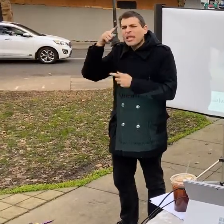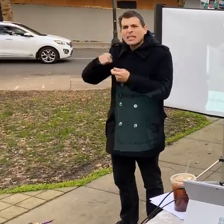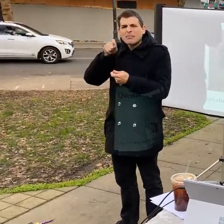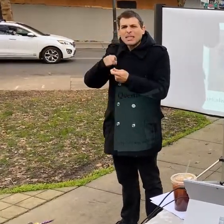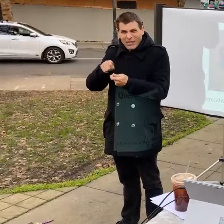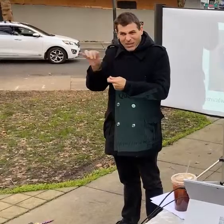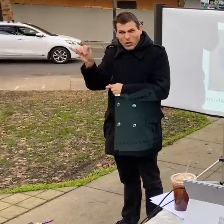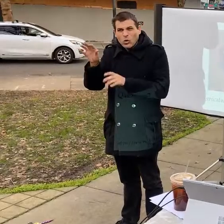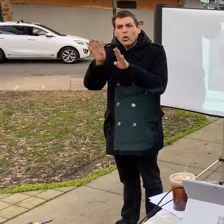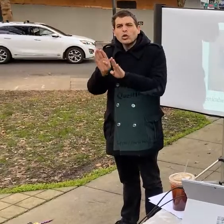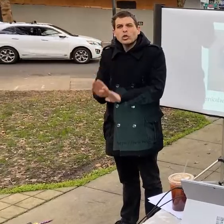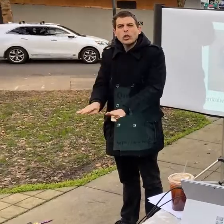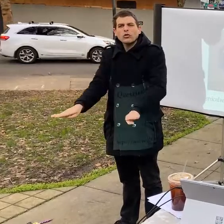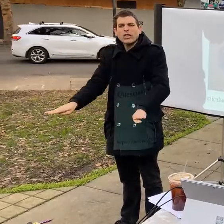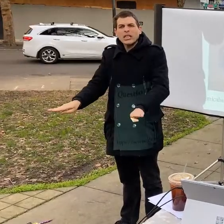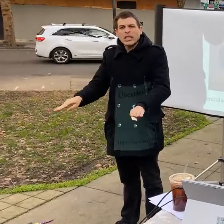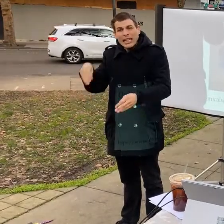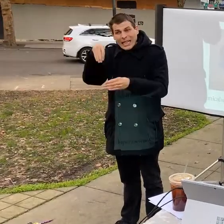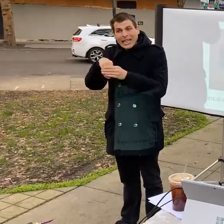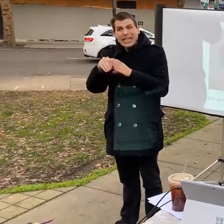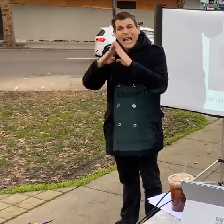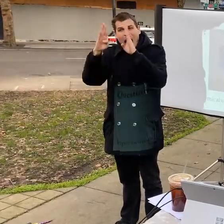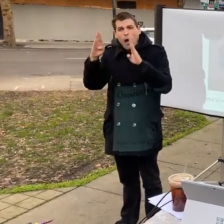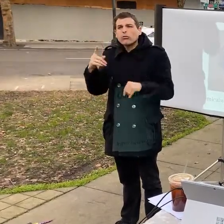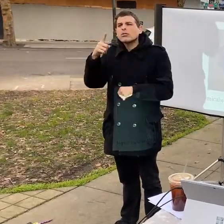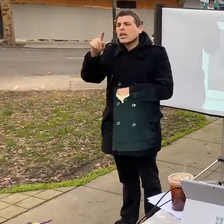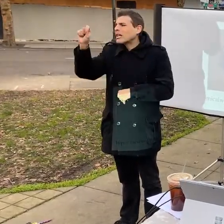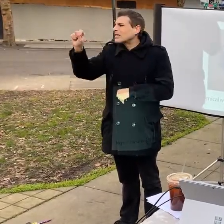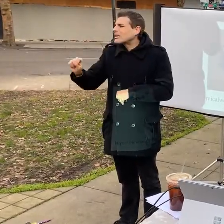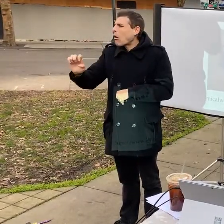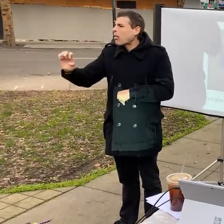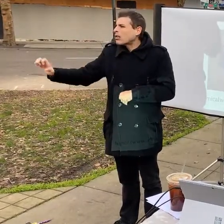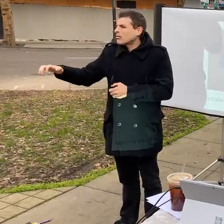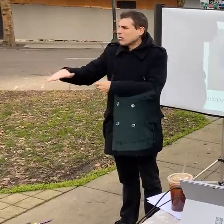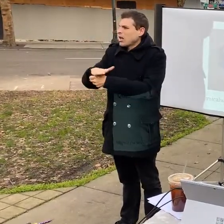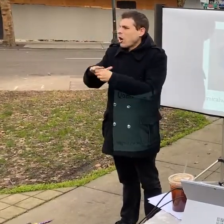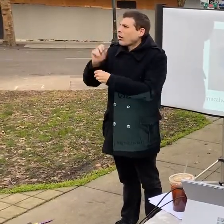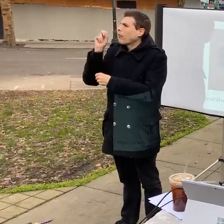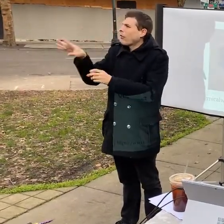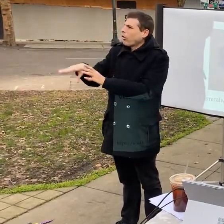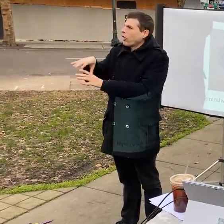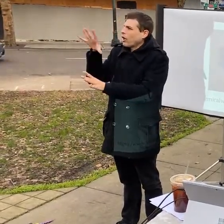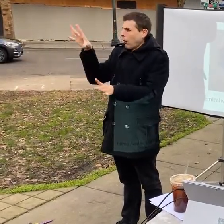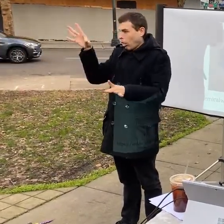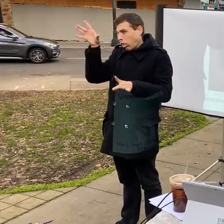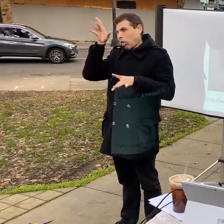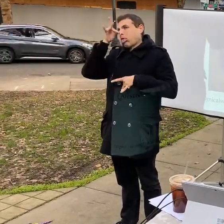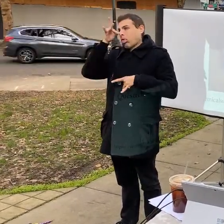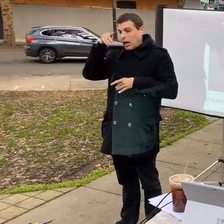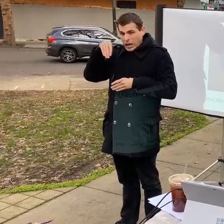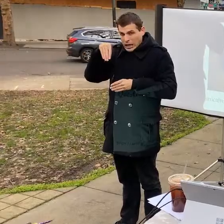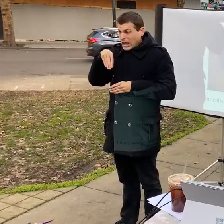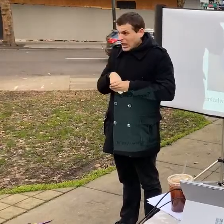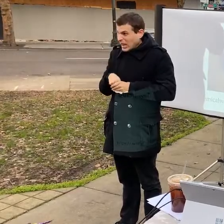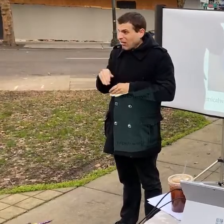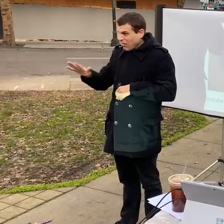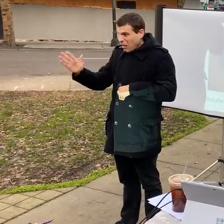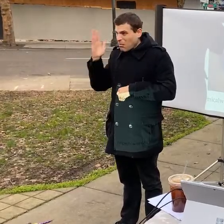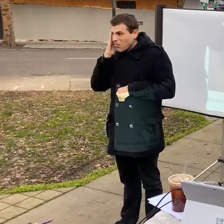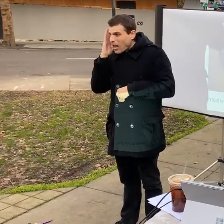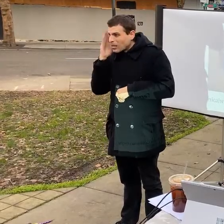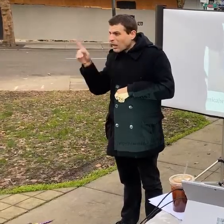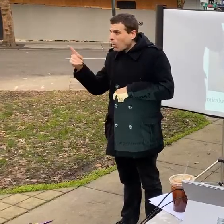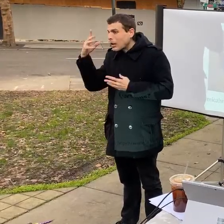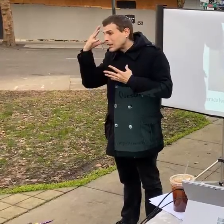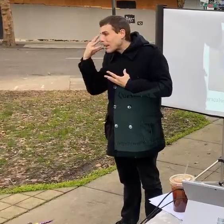children were exposed in the southeast that uh uh to their bedrooms exactly